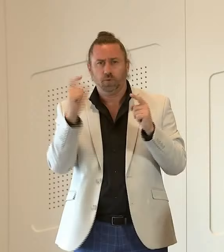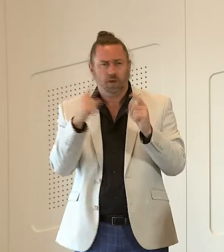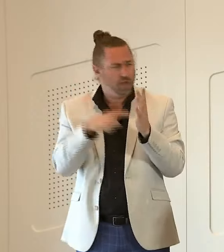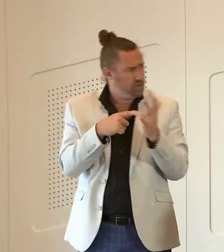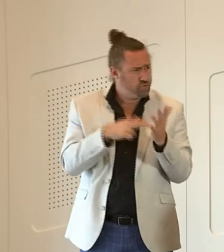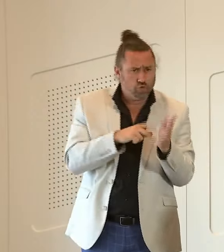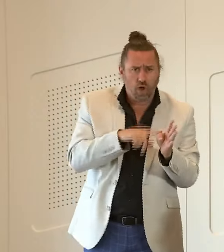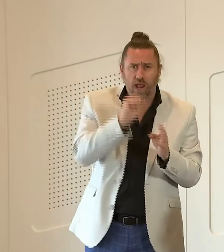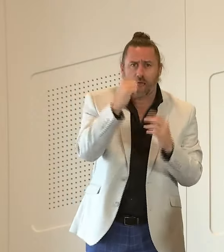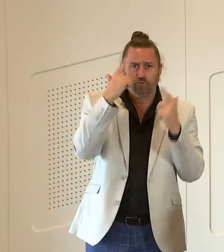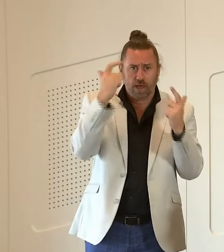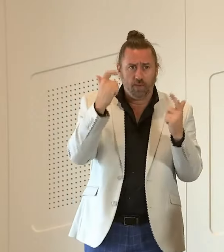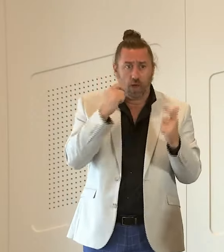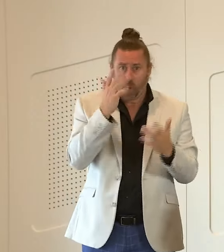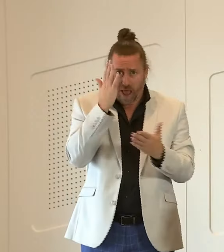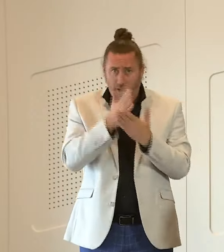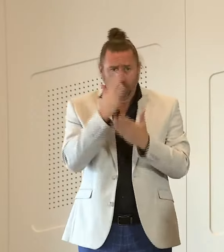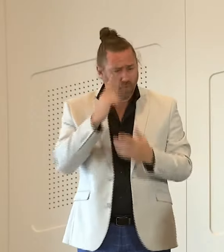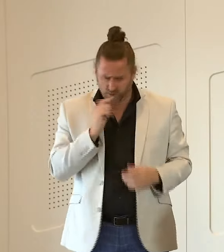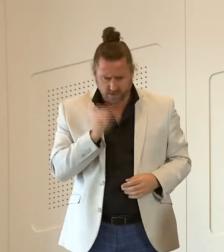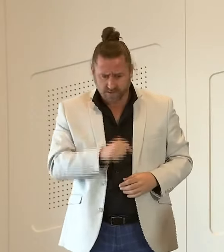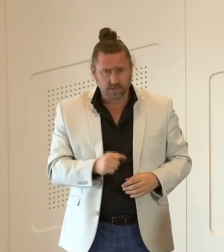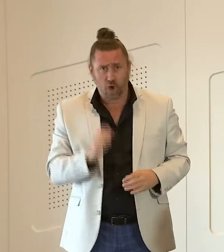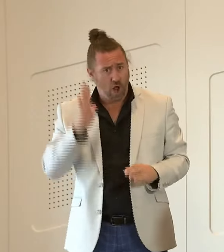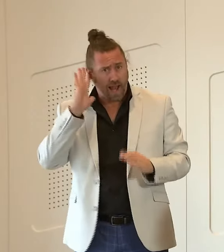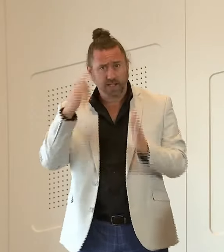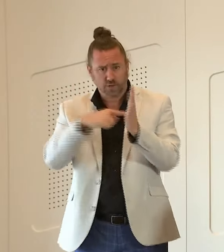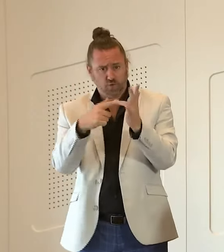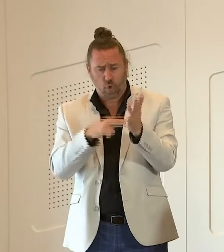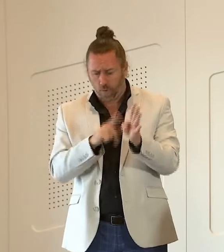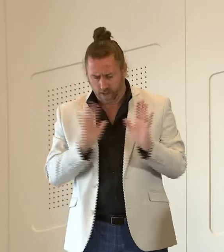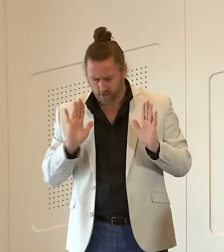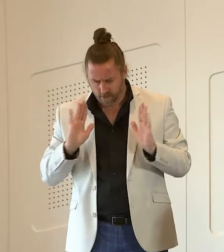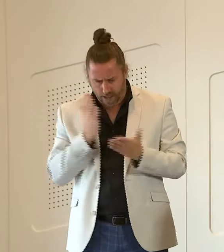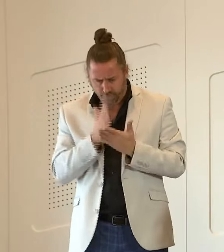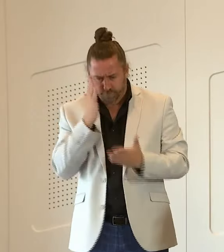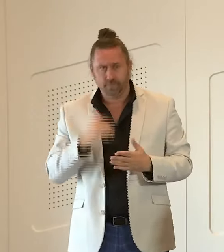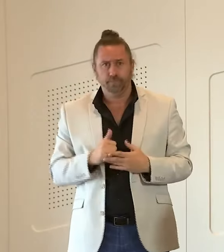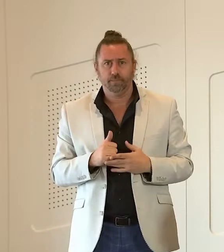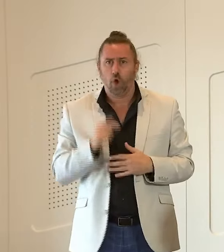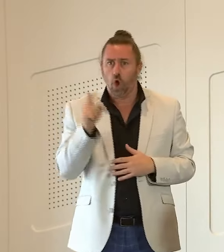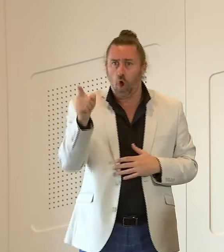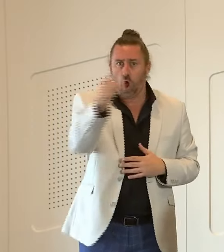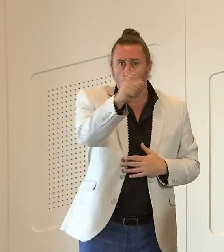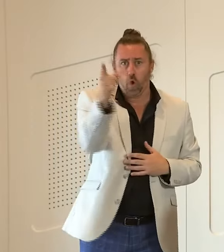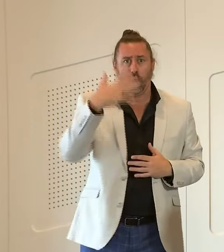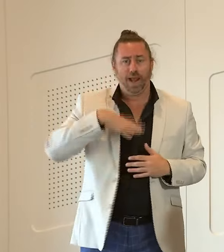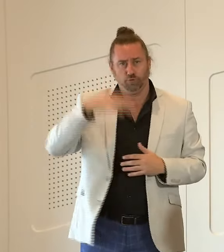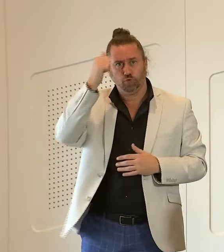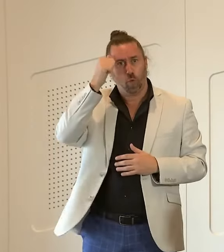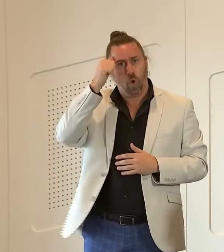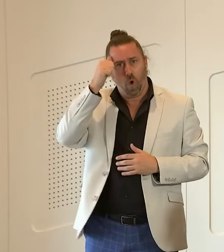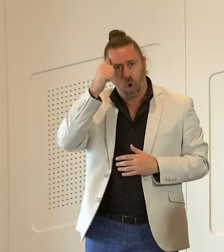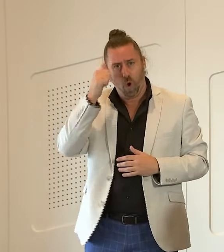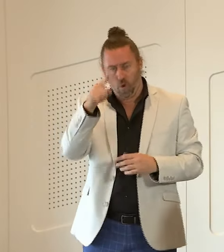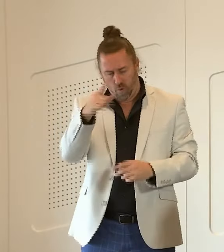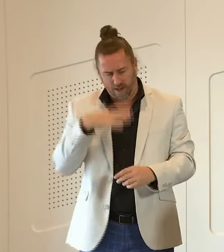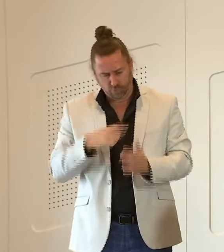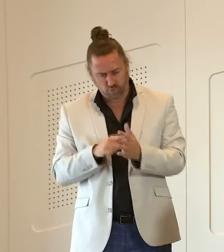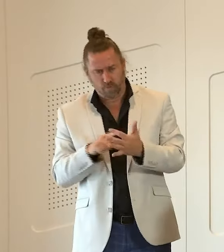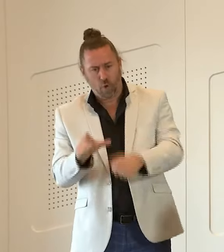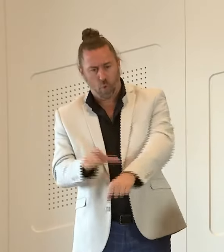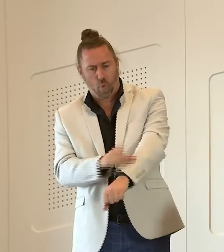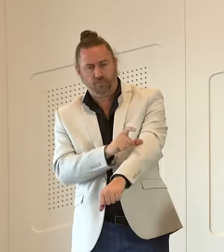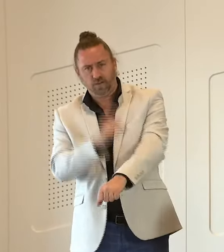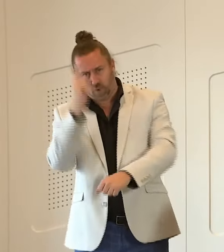tony fitzgerald recommends from this absolutely absolutely absolutely people need the people of queensland should have absolute confidence about